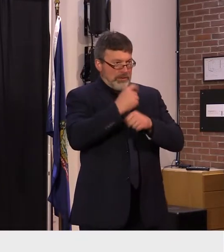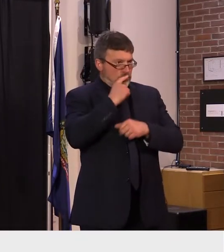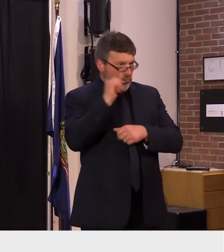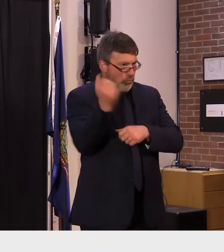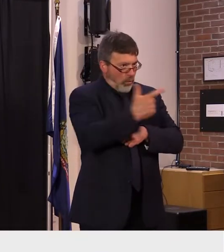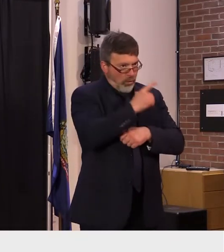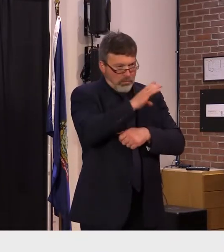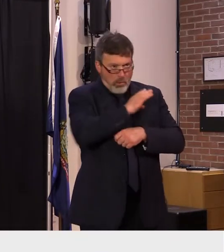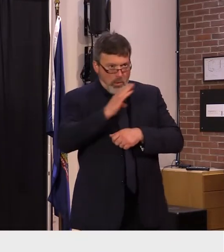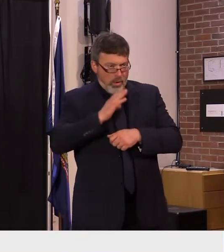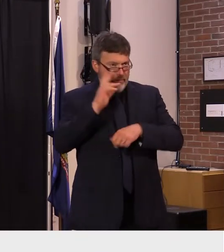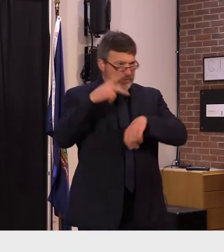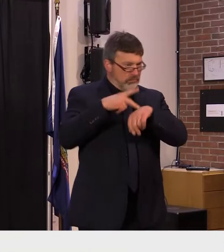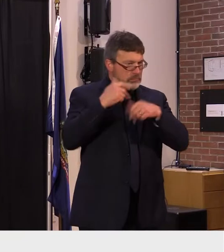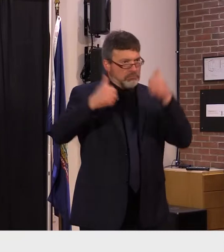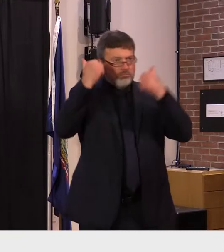plans